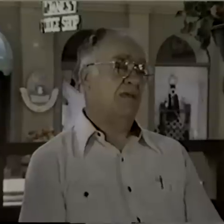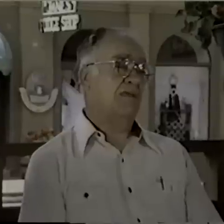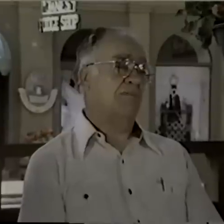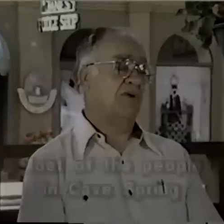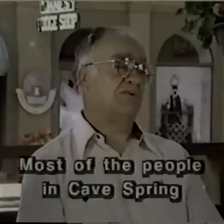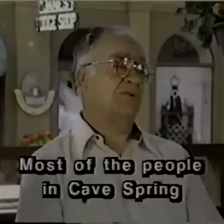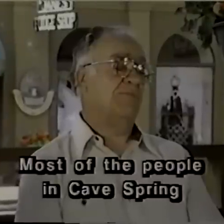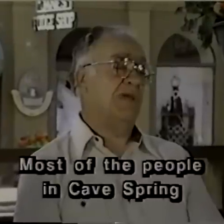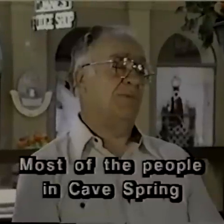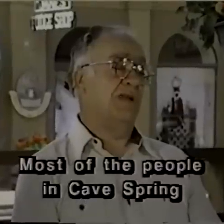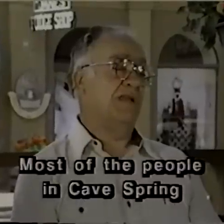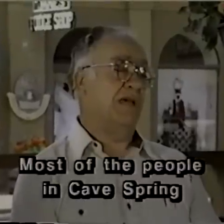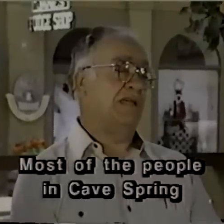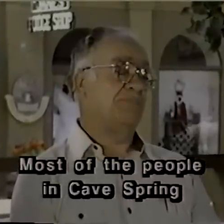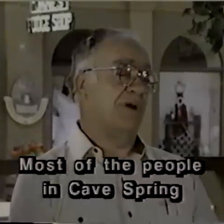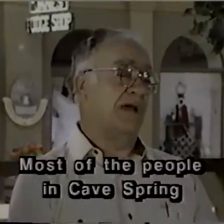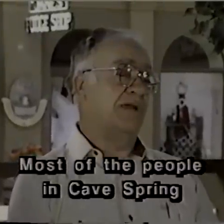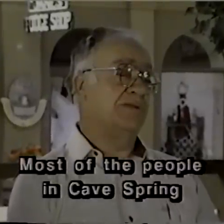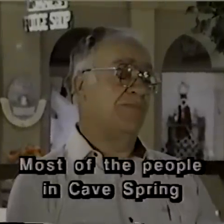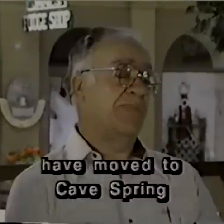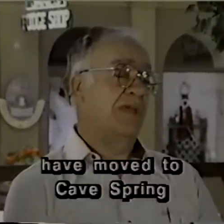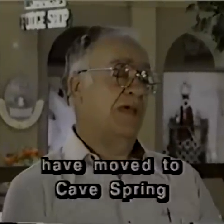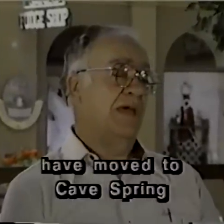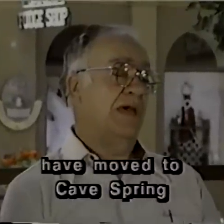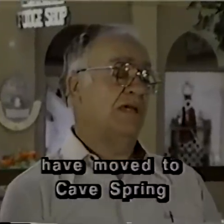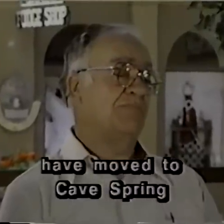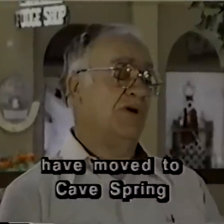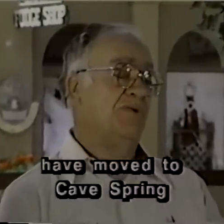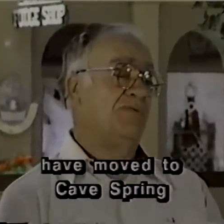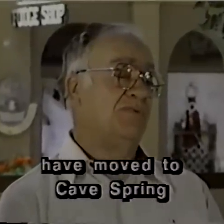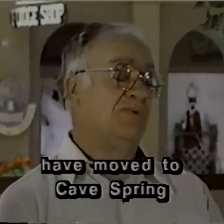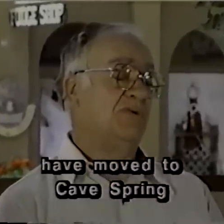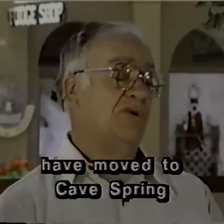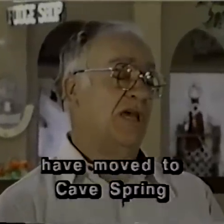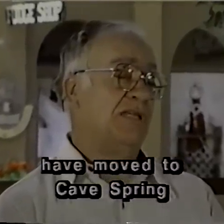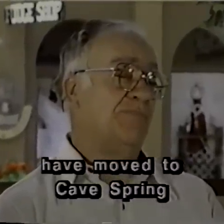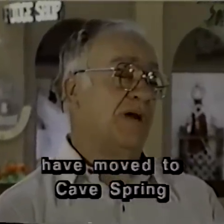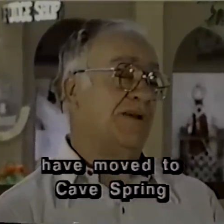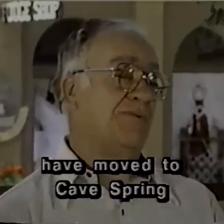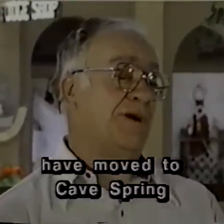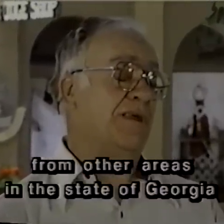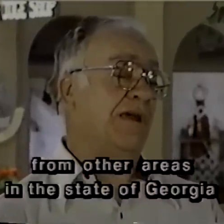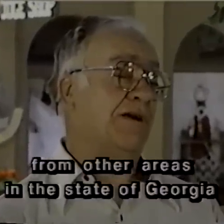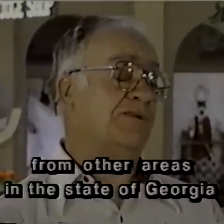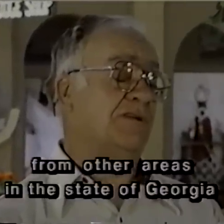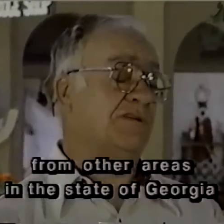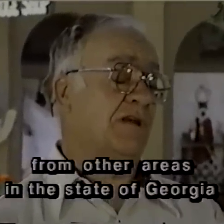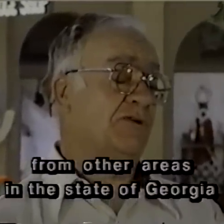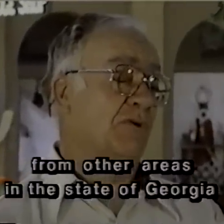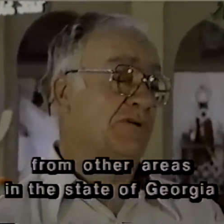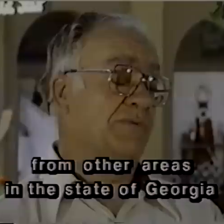Most of the people in Kay Springs has moved to Kay Springs from other areas in the state of Georgia